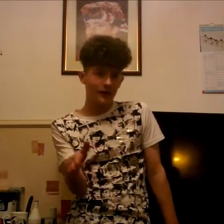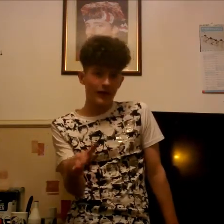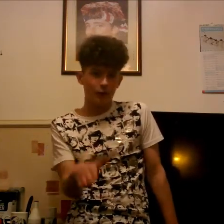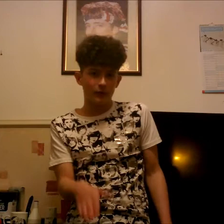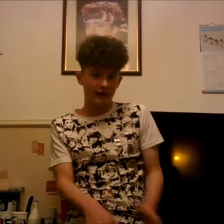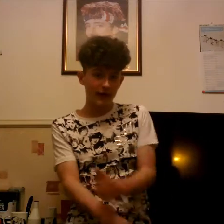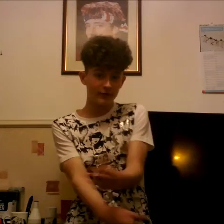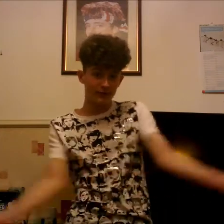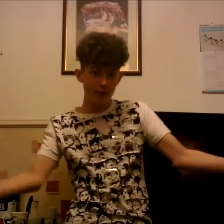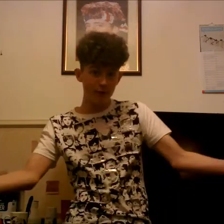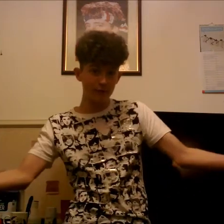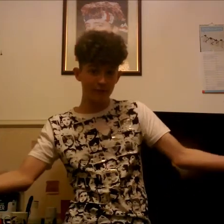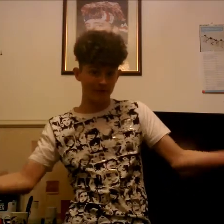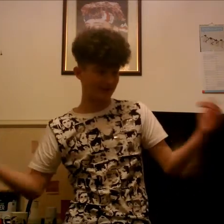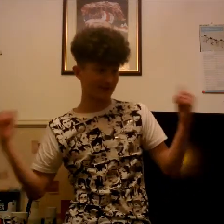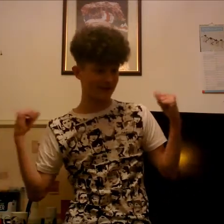i got my cast removed yeah